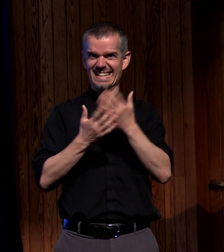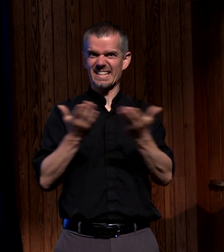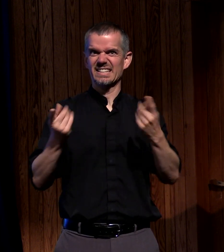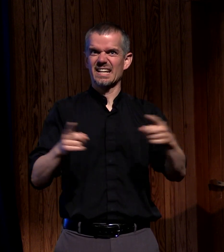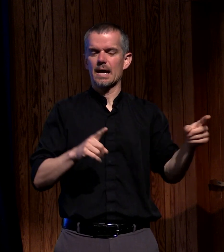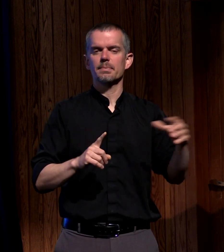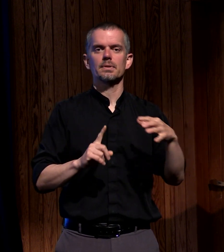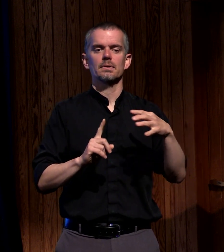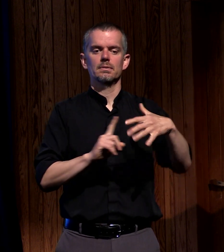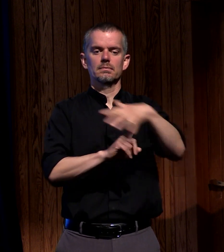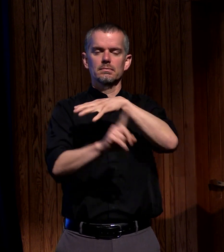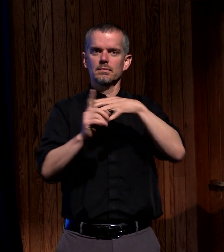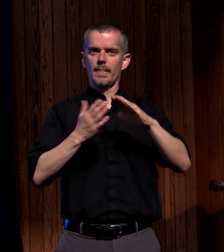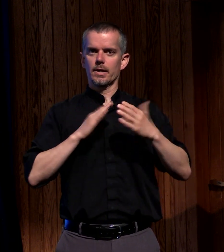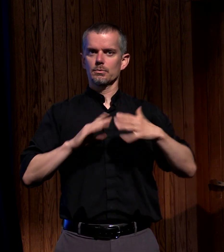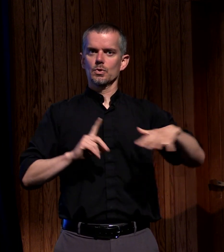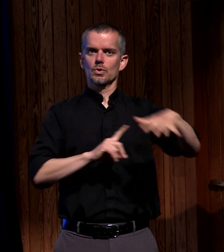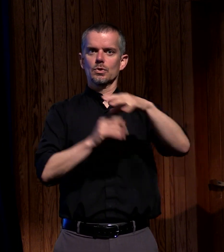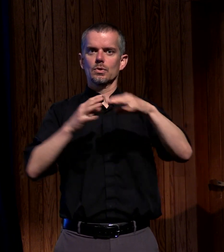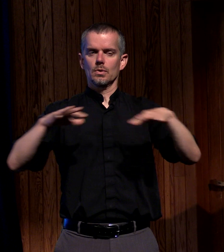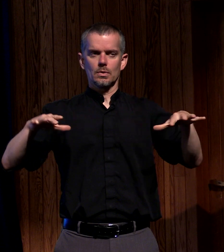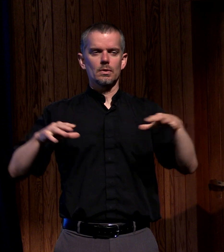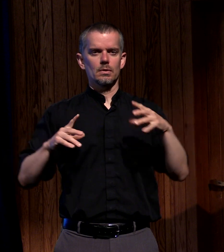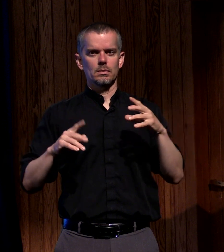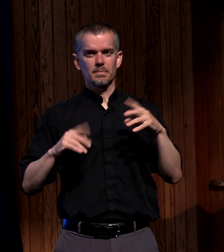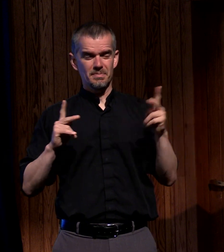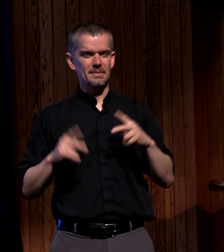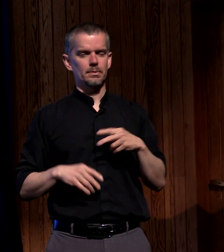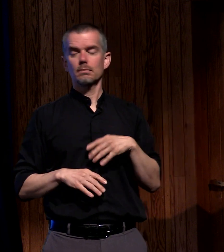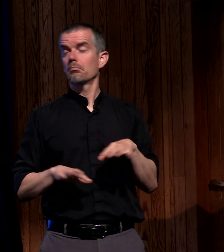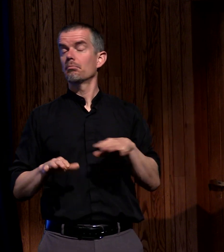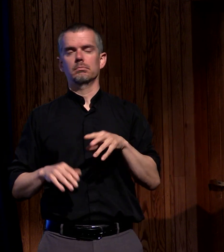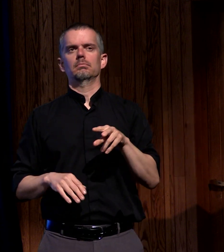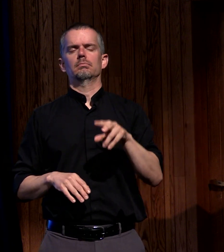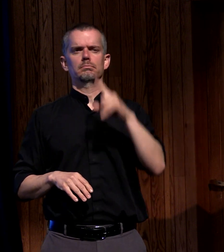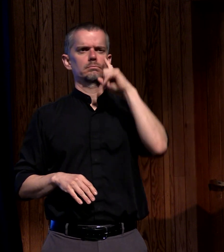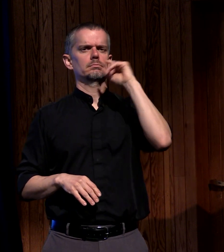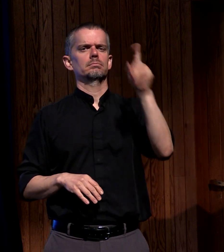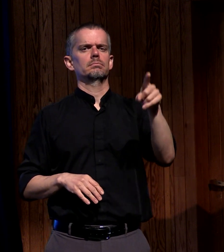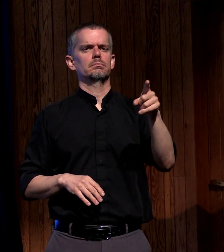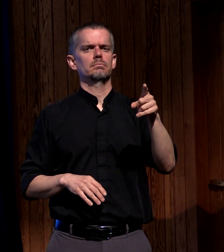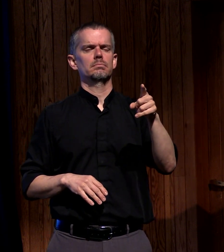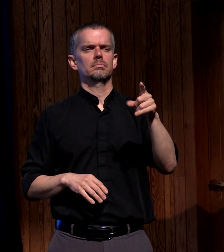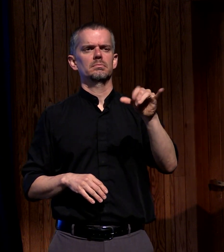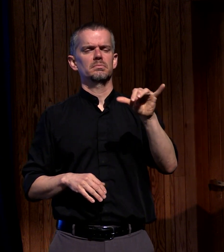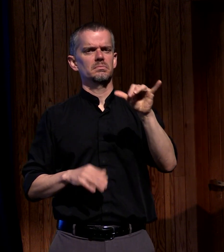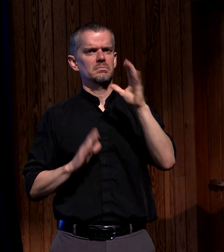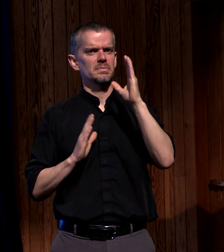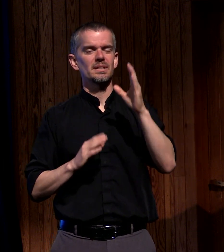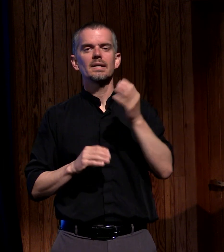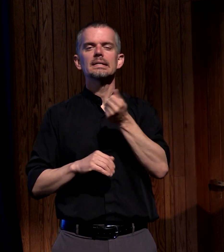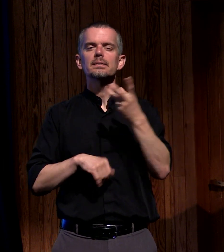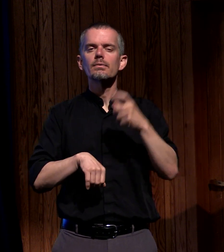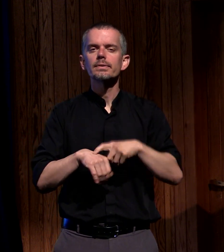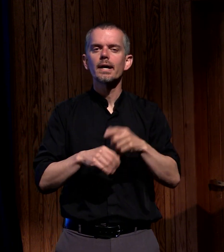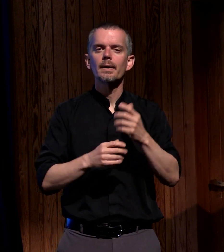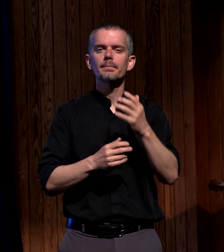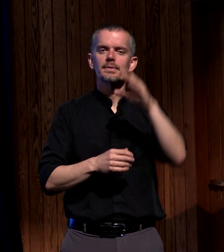surrounding community took notice in fact there's numerous times that the fire department was called because